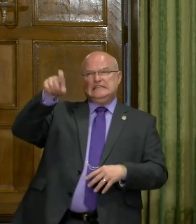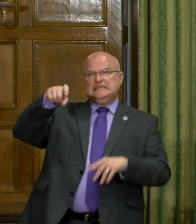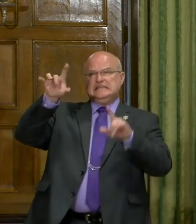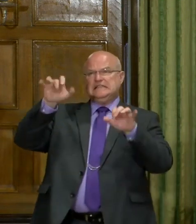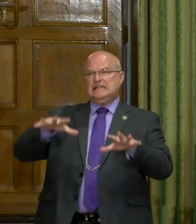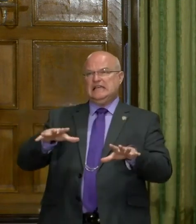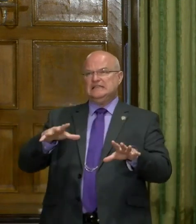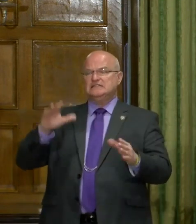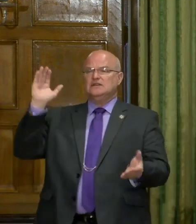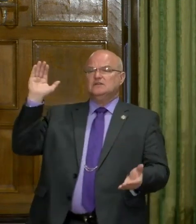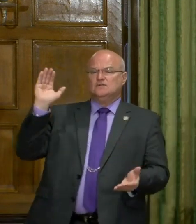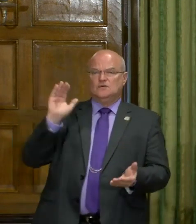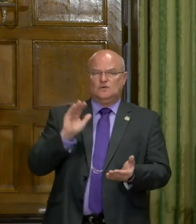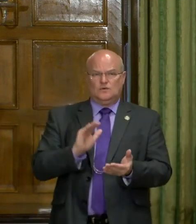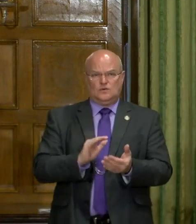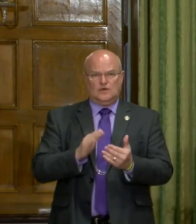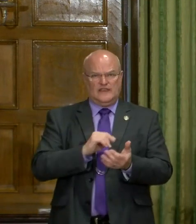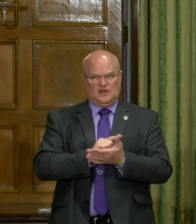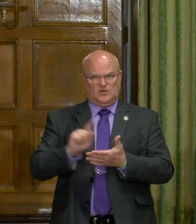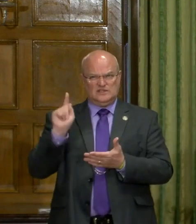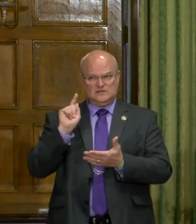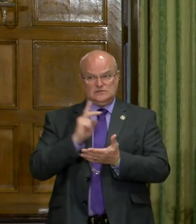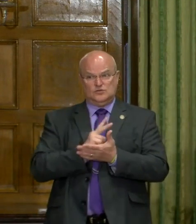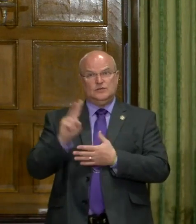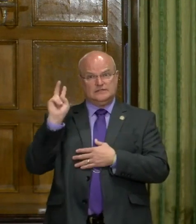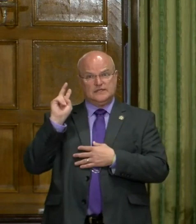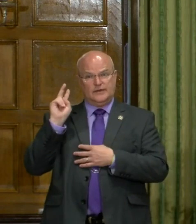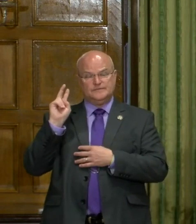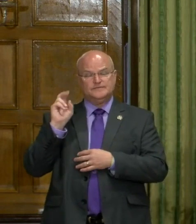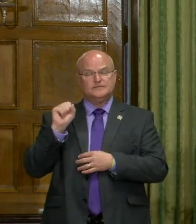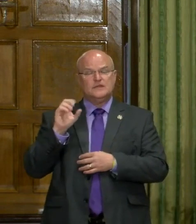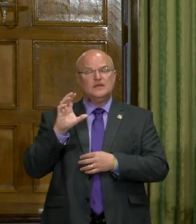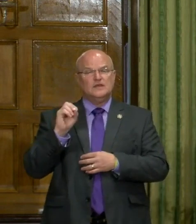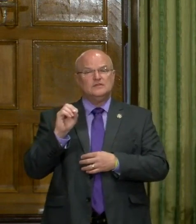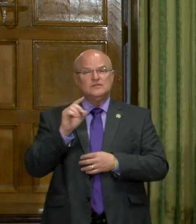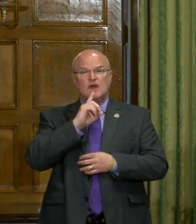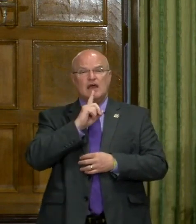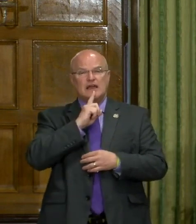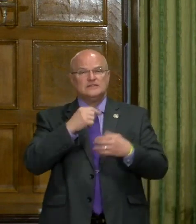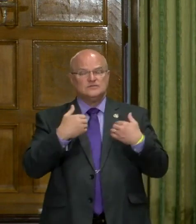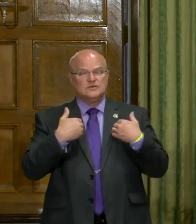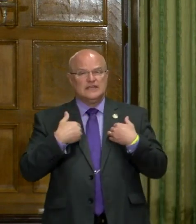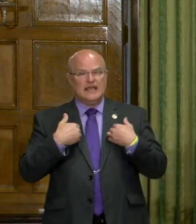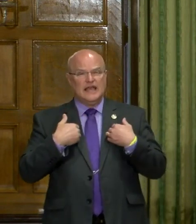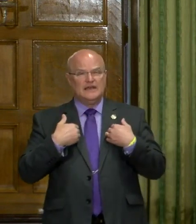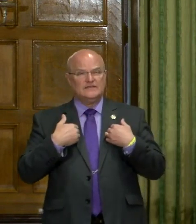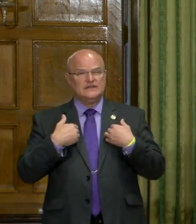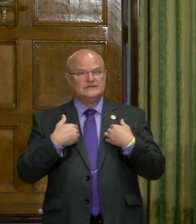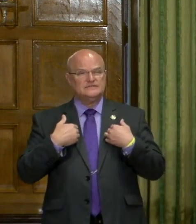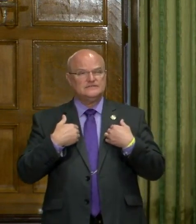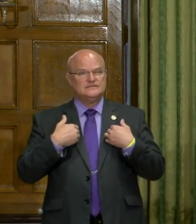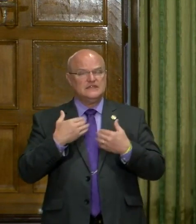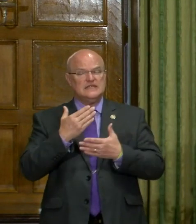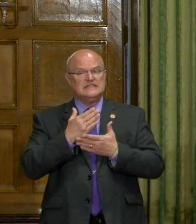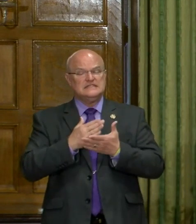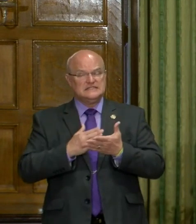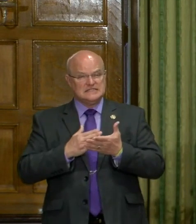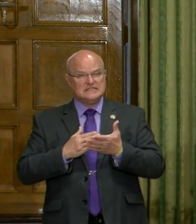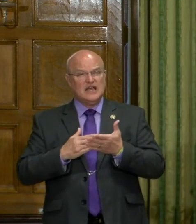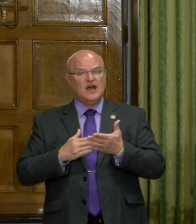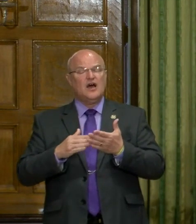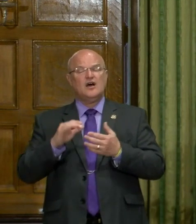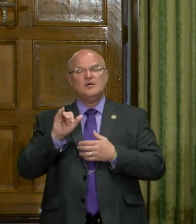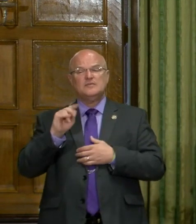test are fewer today than they were a week ago and two weeks ago. And so they actually have a, uh, some inventory